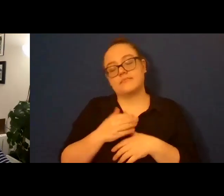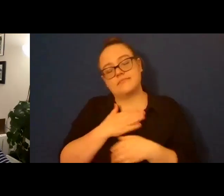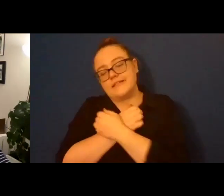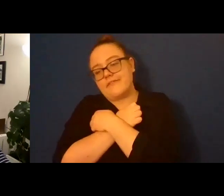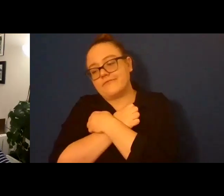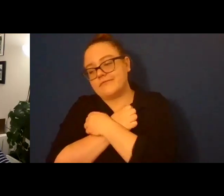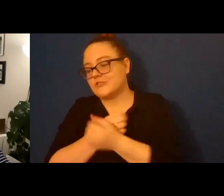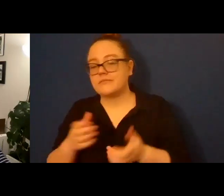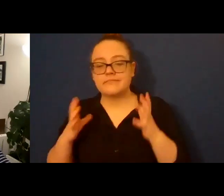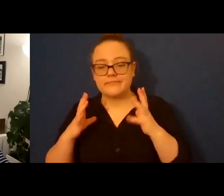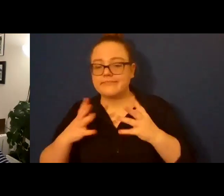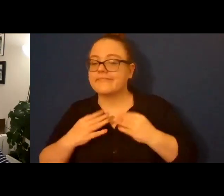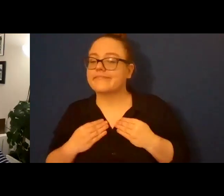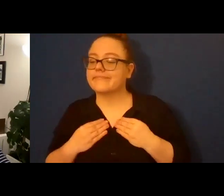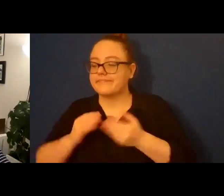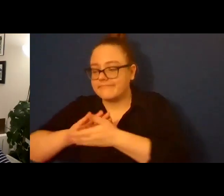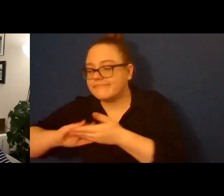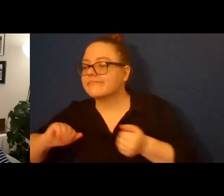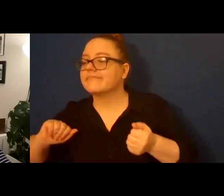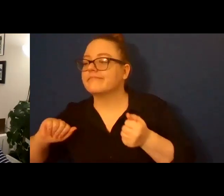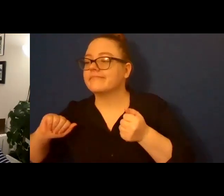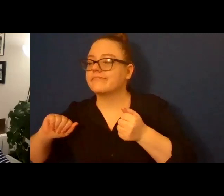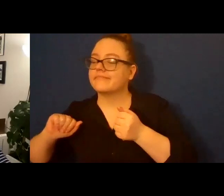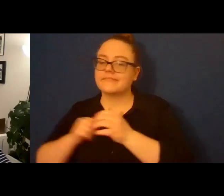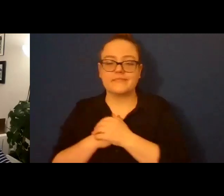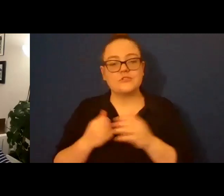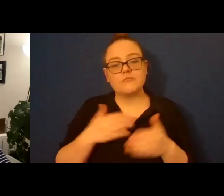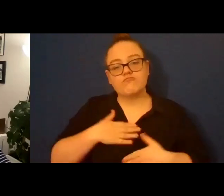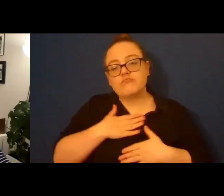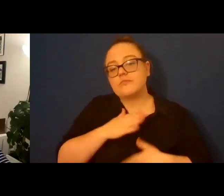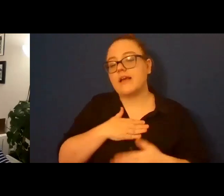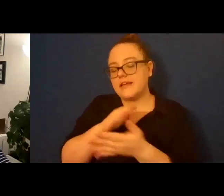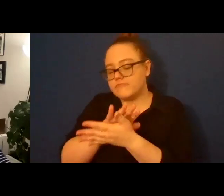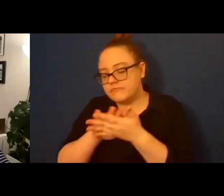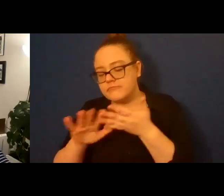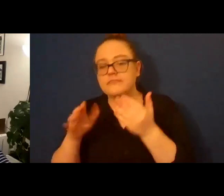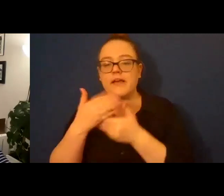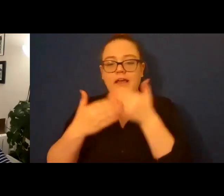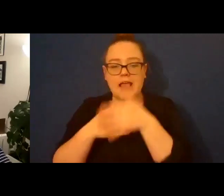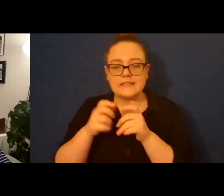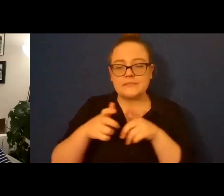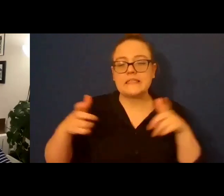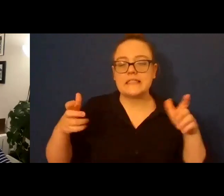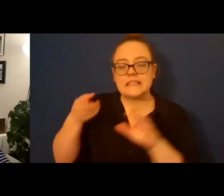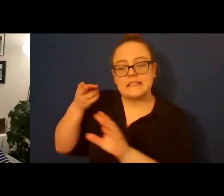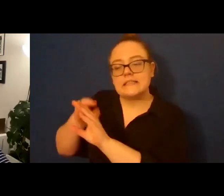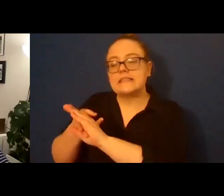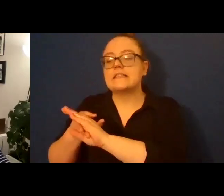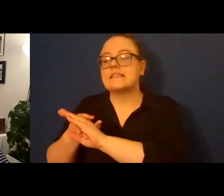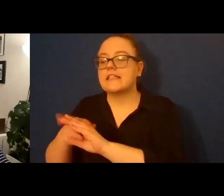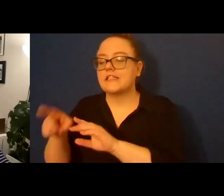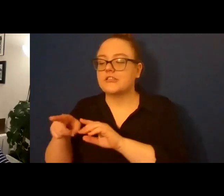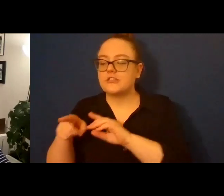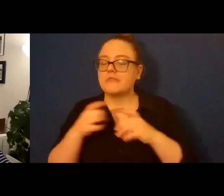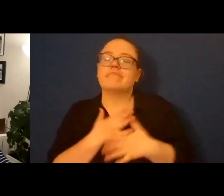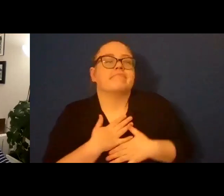partially clothed one-way activity. When my long fingers, my strong fingers slide inside her, she writhes and muse